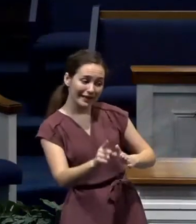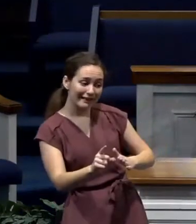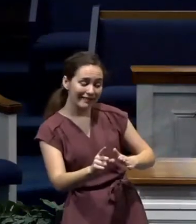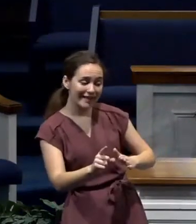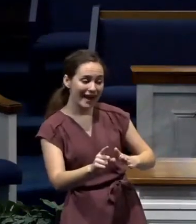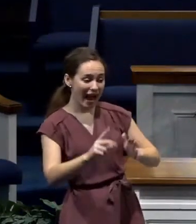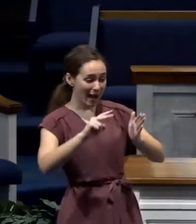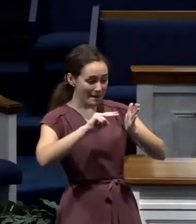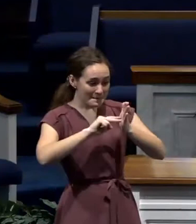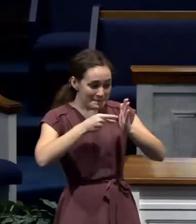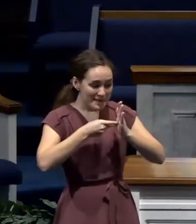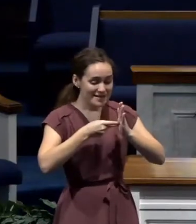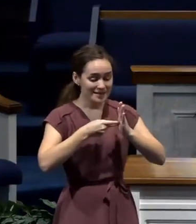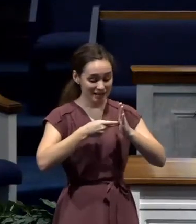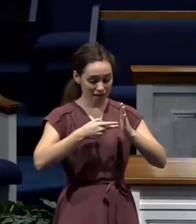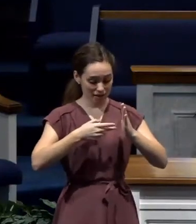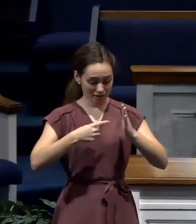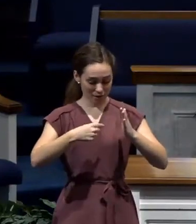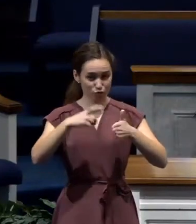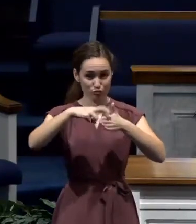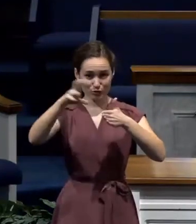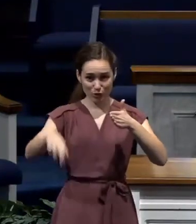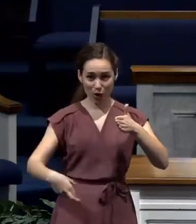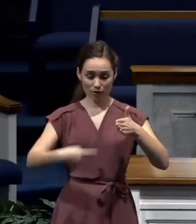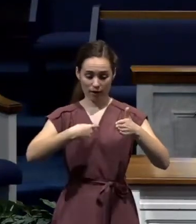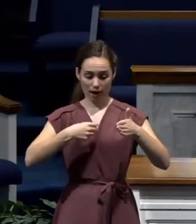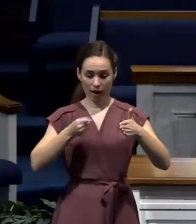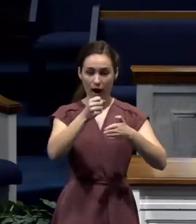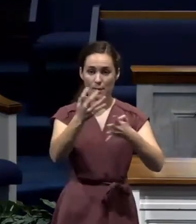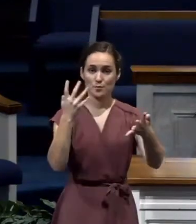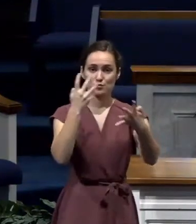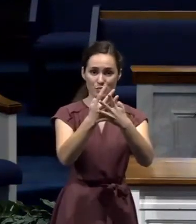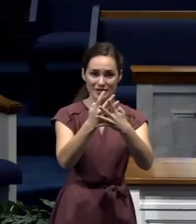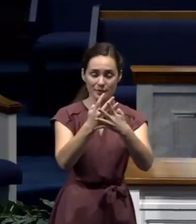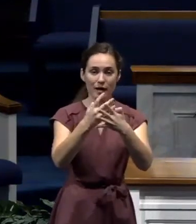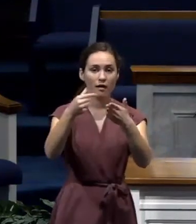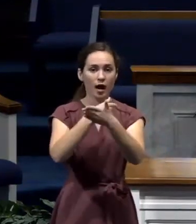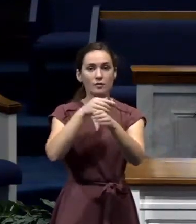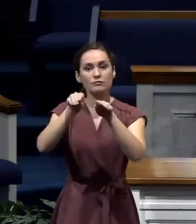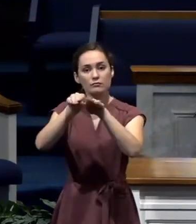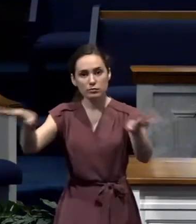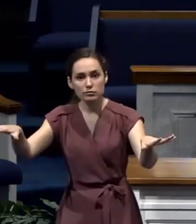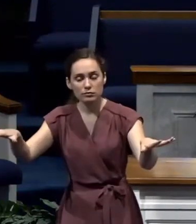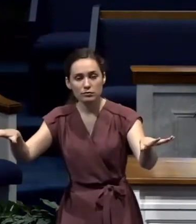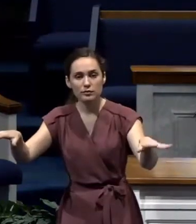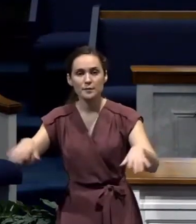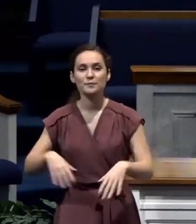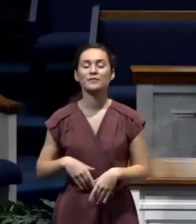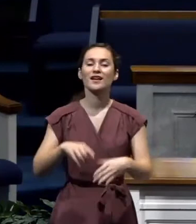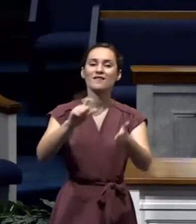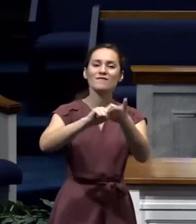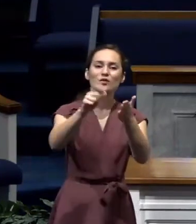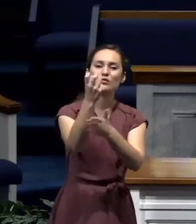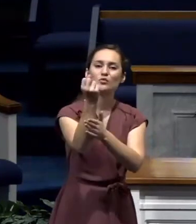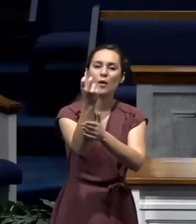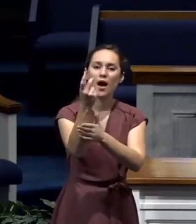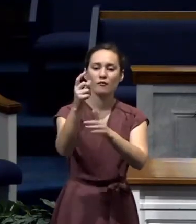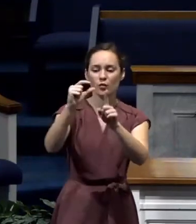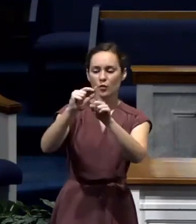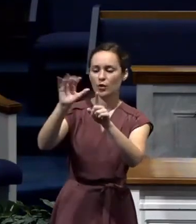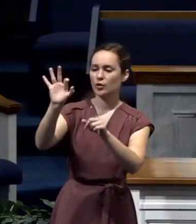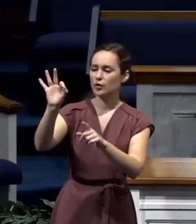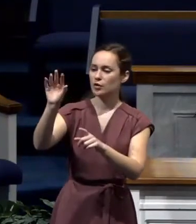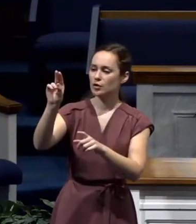furtherance of the gospel. If you've got your Bible, look at verse 12, look at that word furtherance there. That's an interesting Greek word.